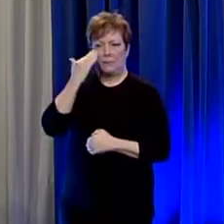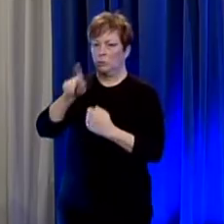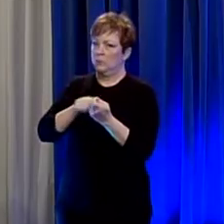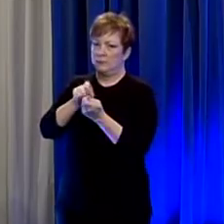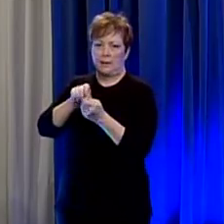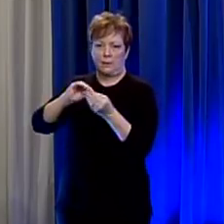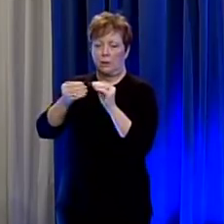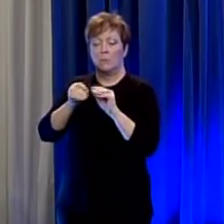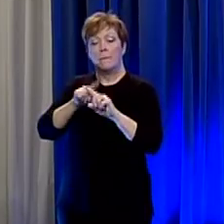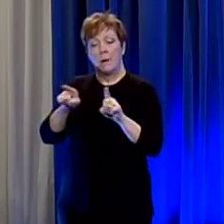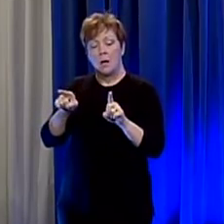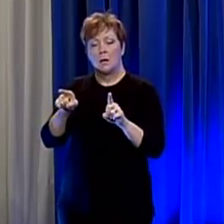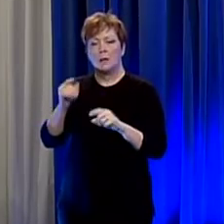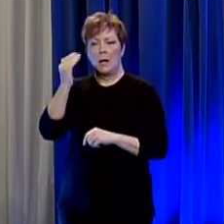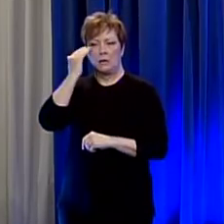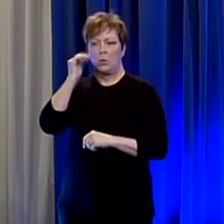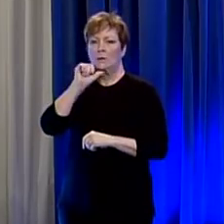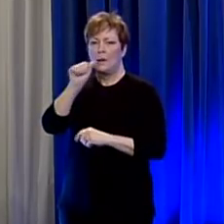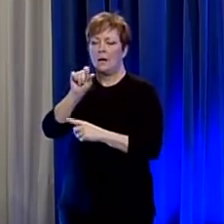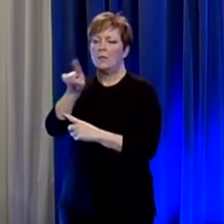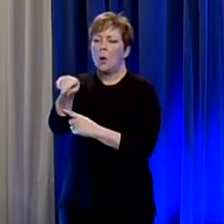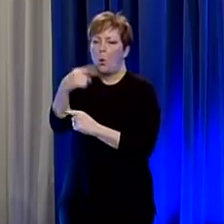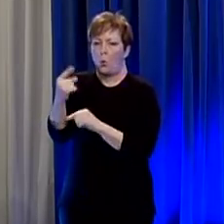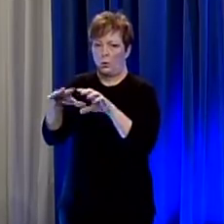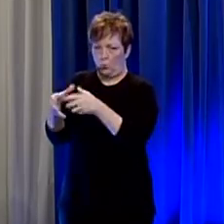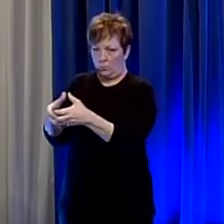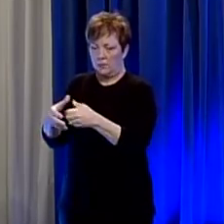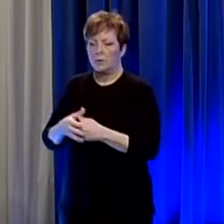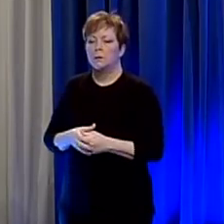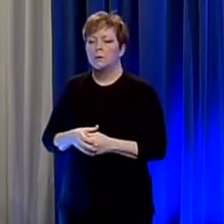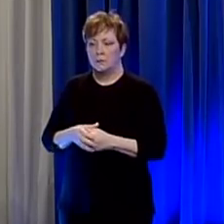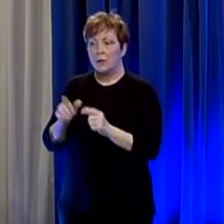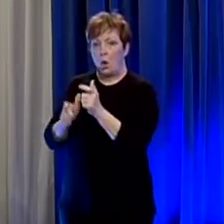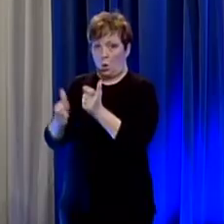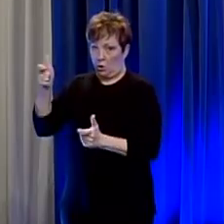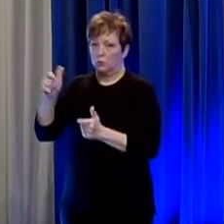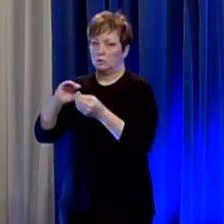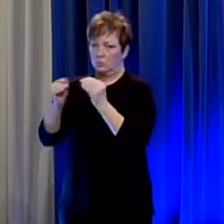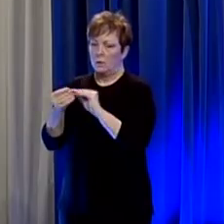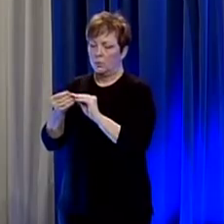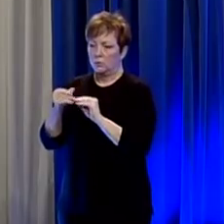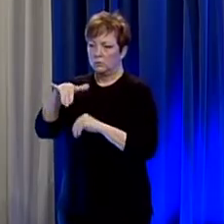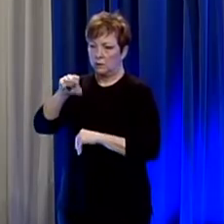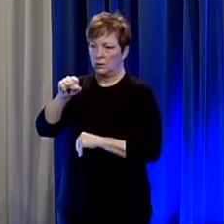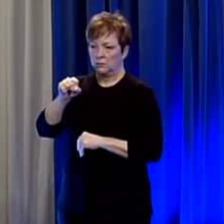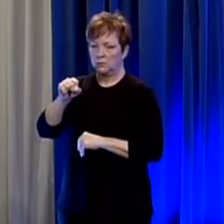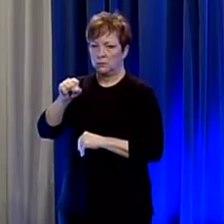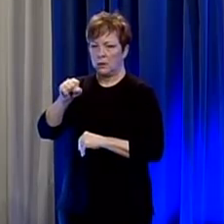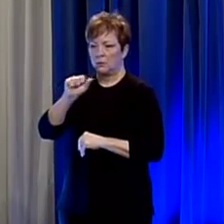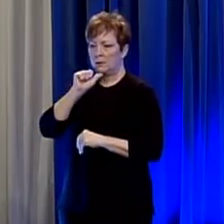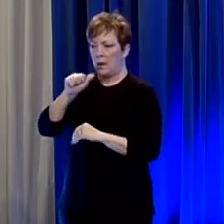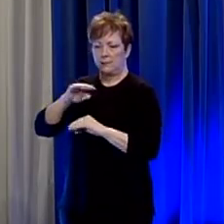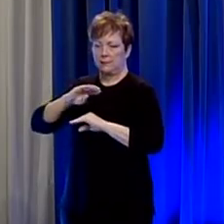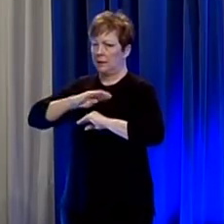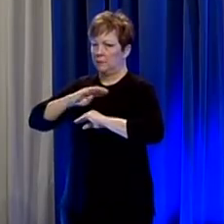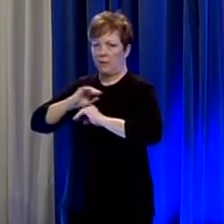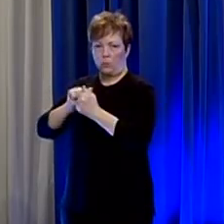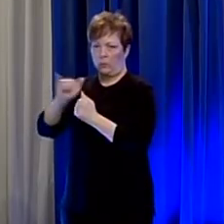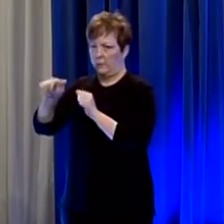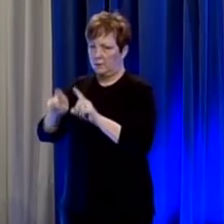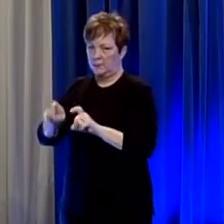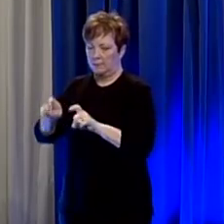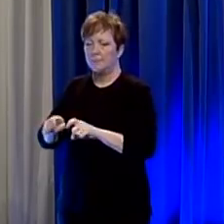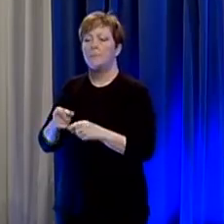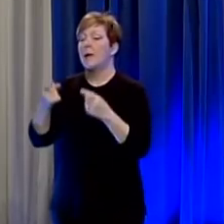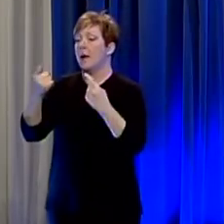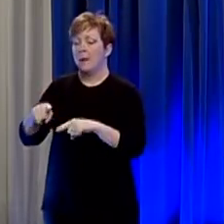exact number but i know that that's not the only only group that's certainly the largest group by far that were they were unsatisfactory when